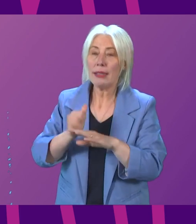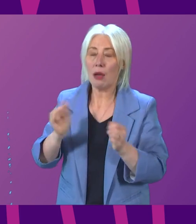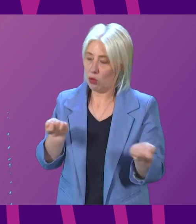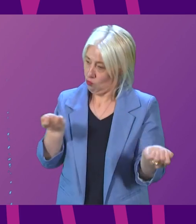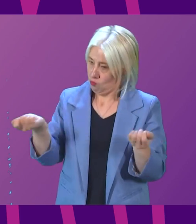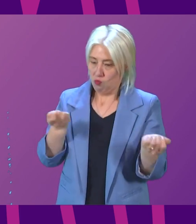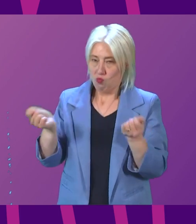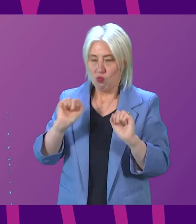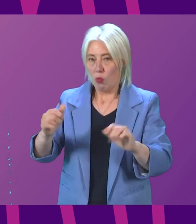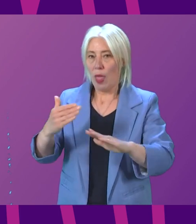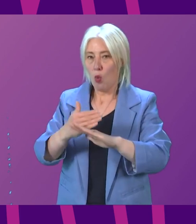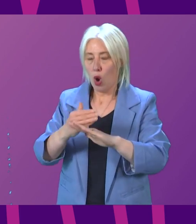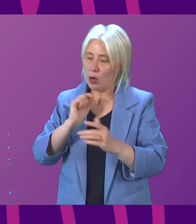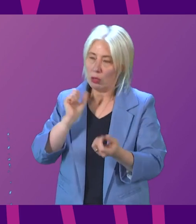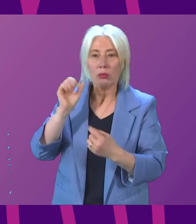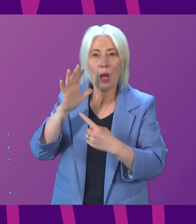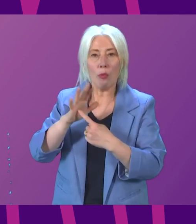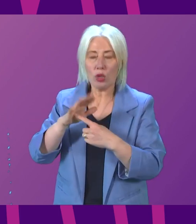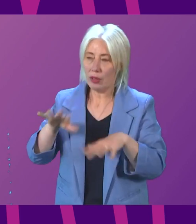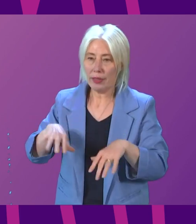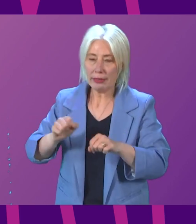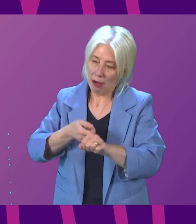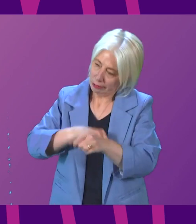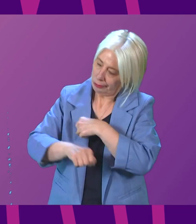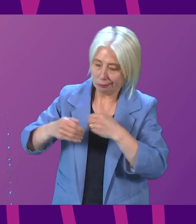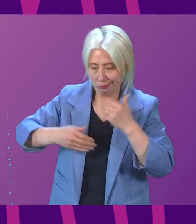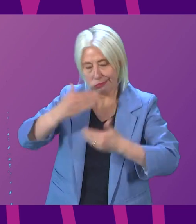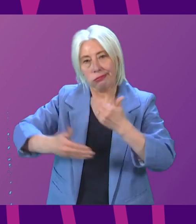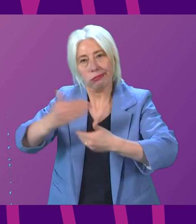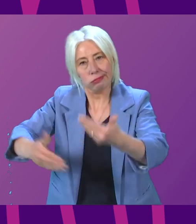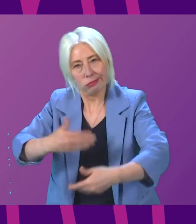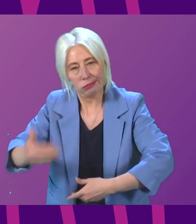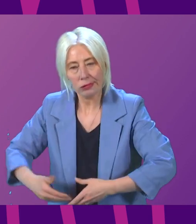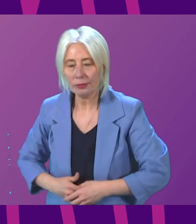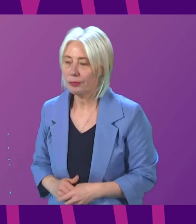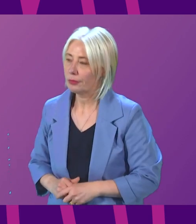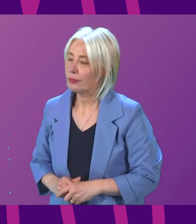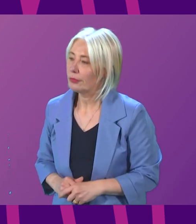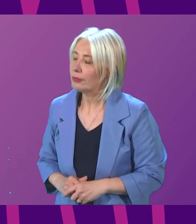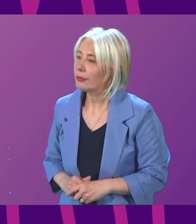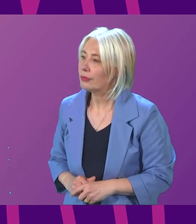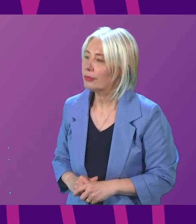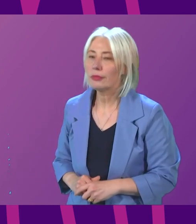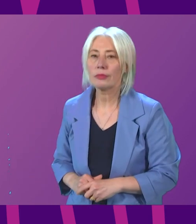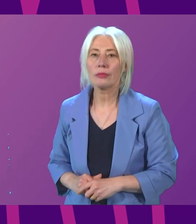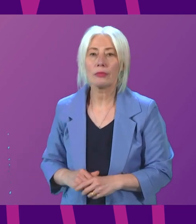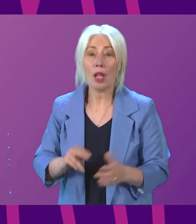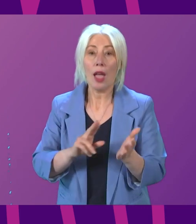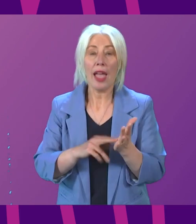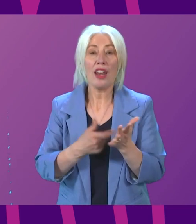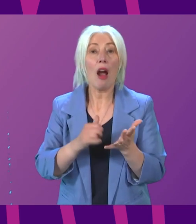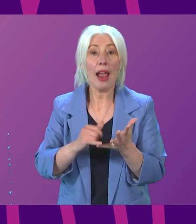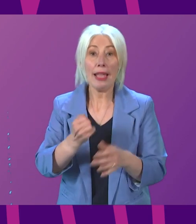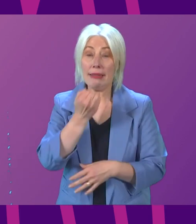that work, and it is important that it now gets on with it. Siobhan Brown. Thank you, Presiding Officer. Latest NRS